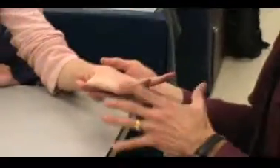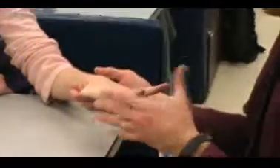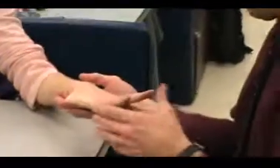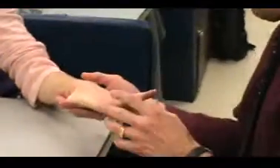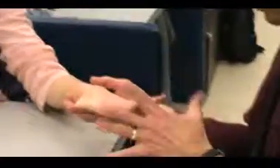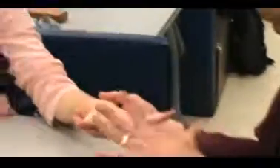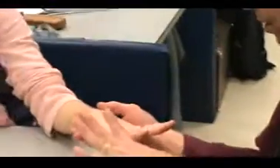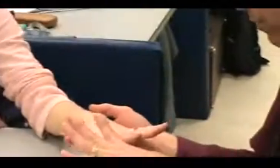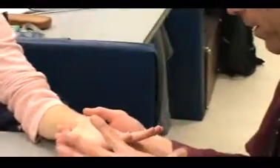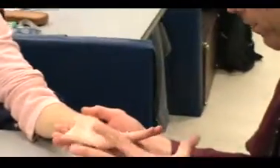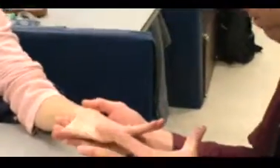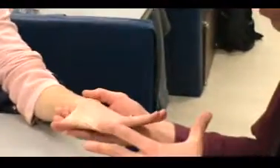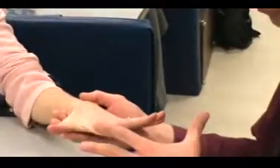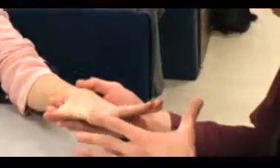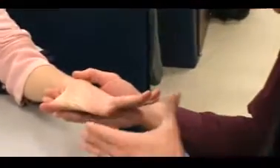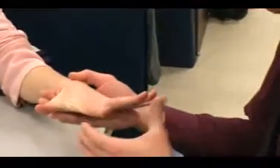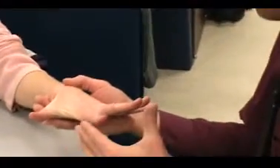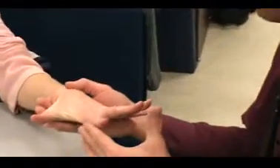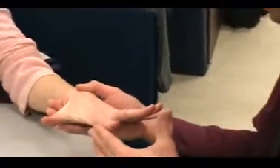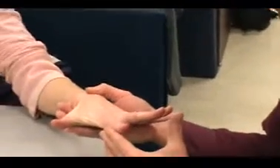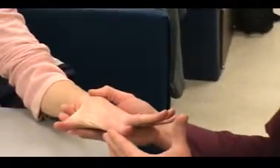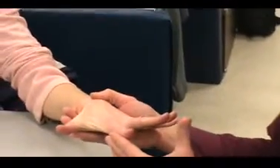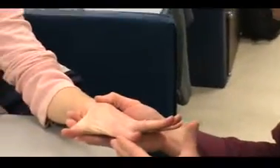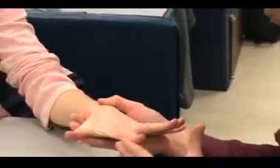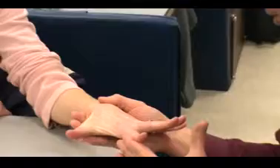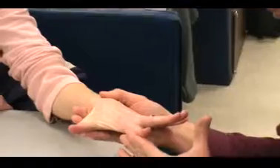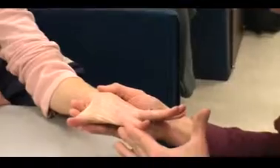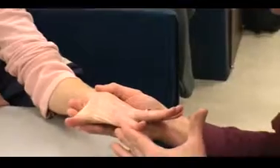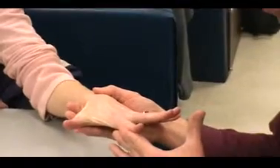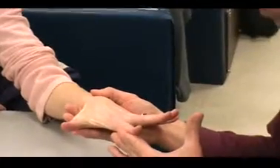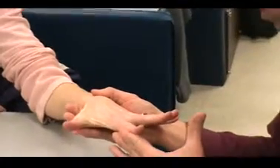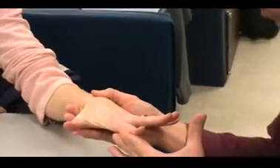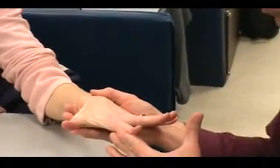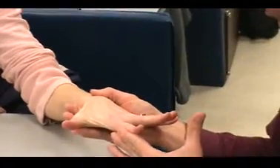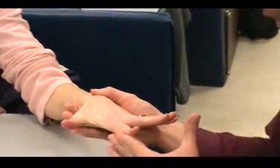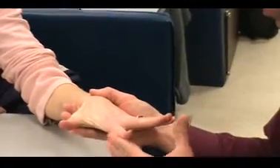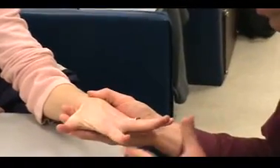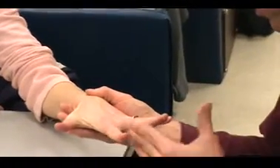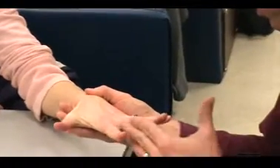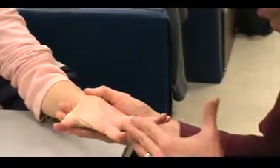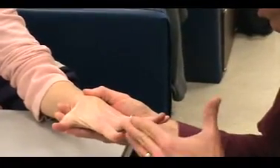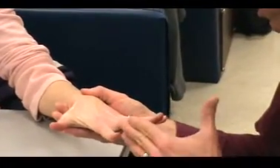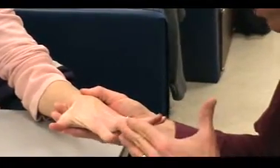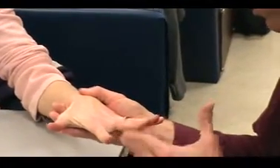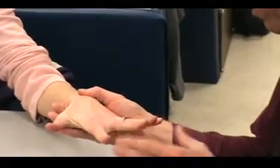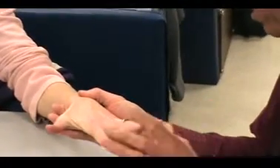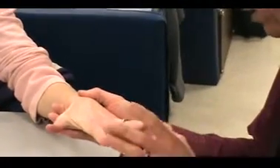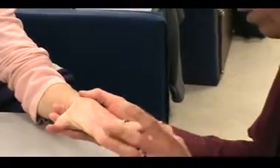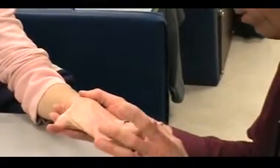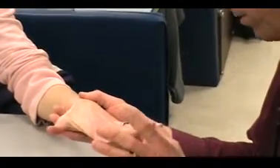is say, okay, spread your fingers apart as wide as possible, good, don't let me squeeze those fingers, whoa, together, that's good, okay, good, okay, don't let me